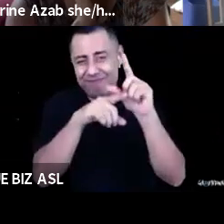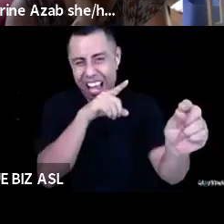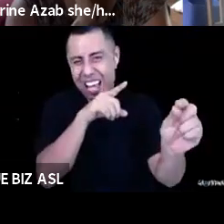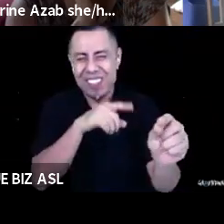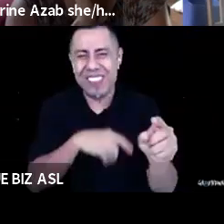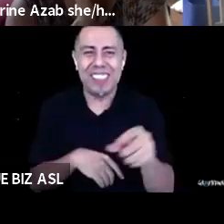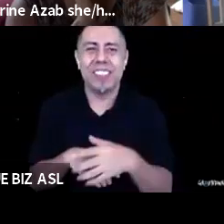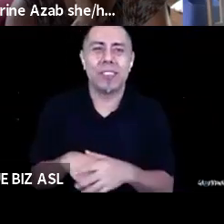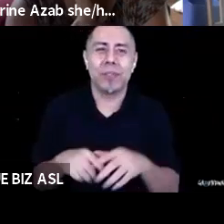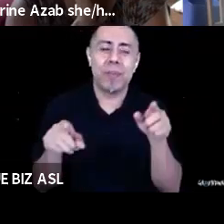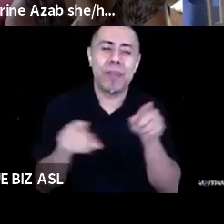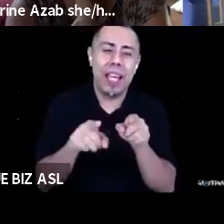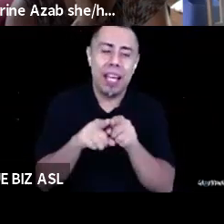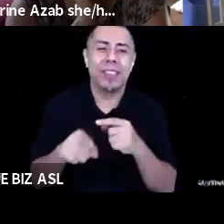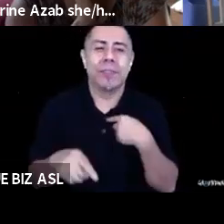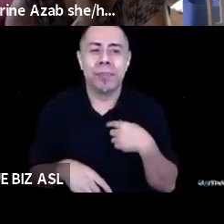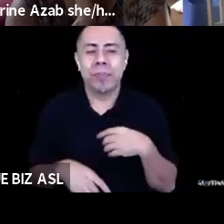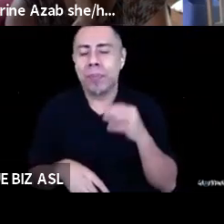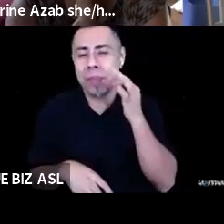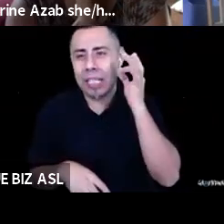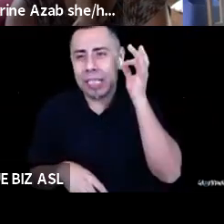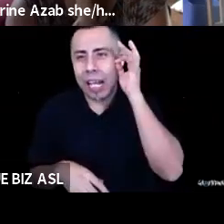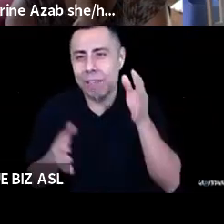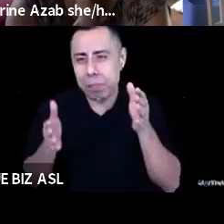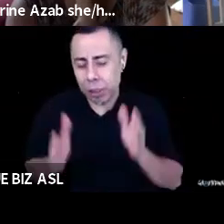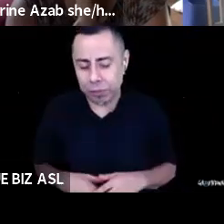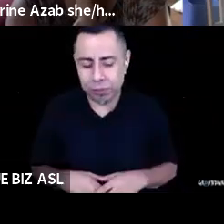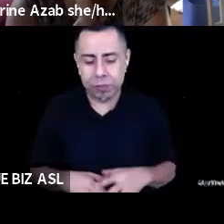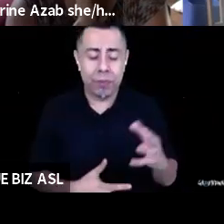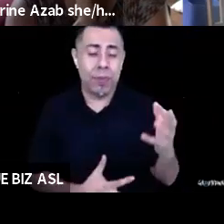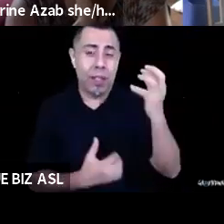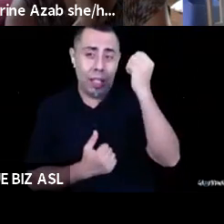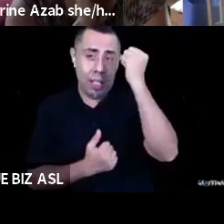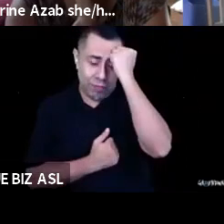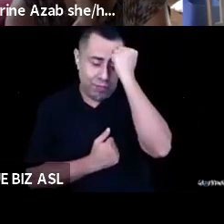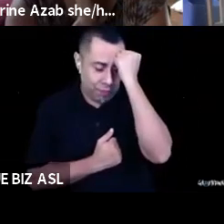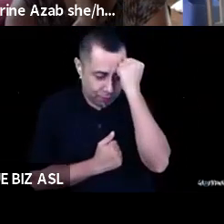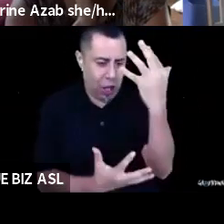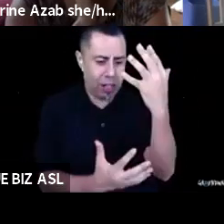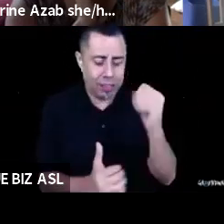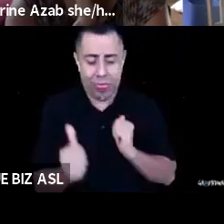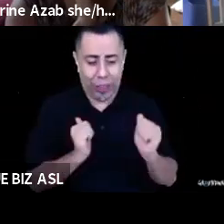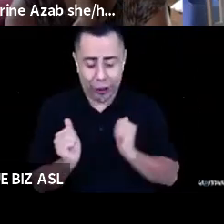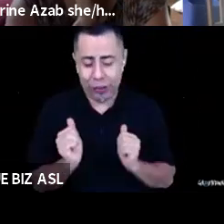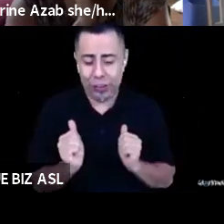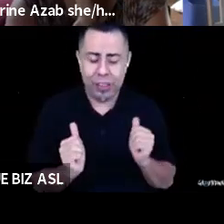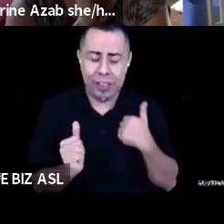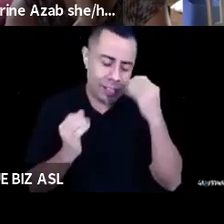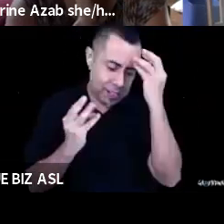native person, I just, decolonization of theater. Um, I've been thinking about that a lot and I am very hopeful about it,